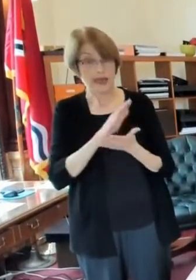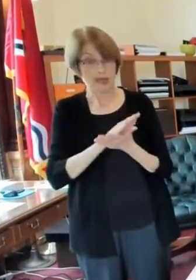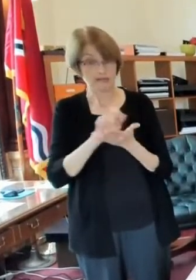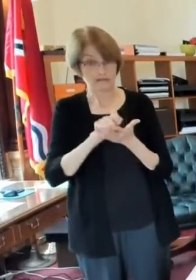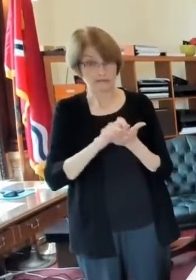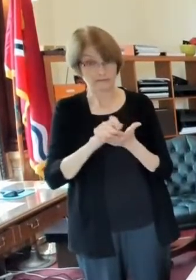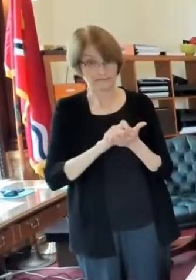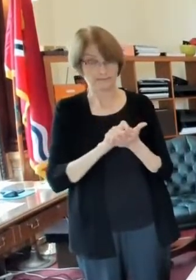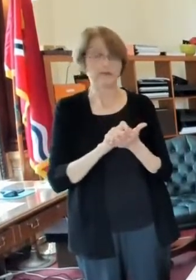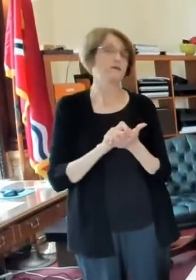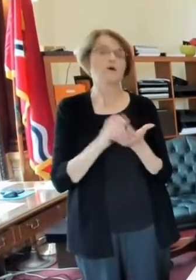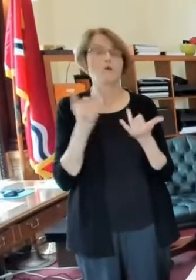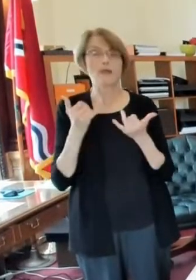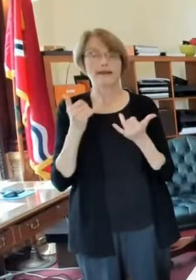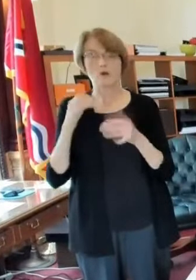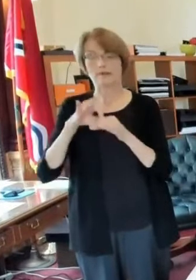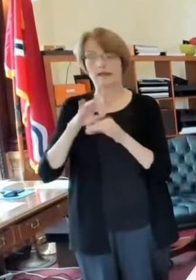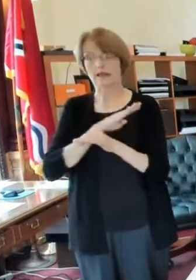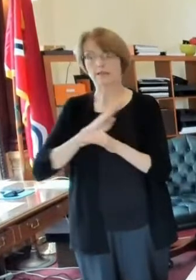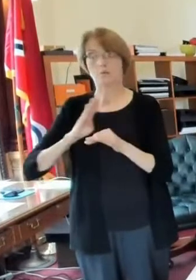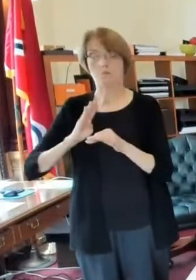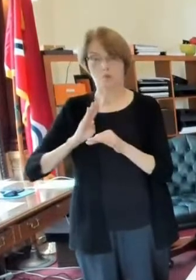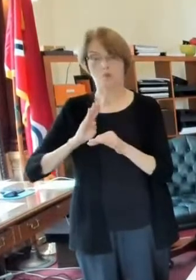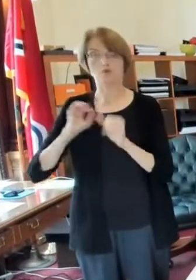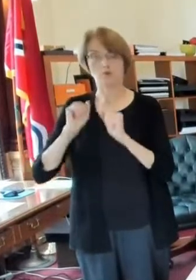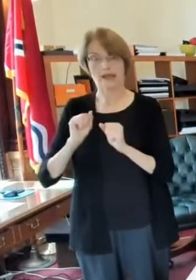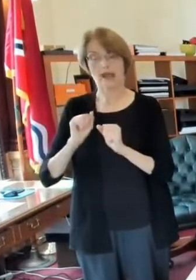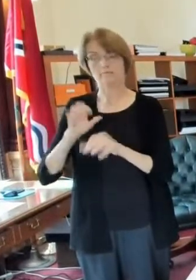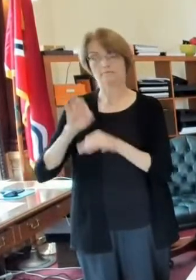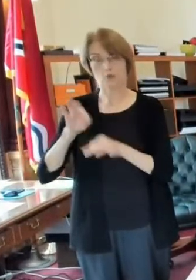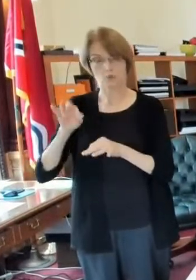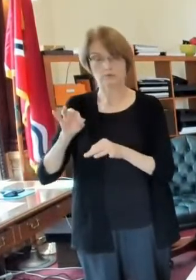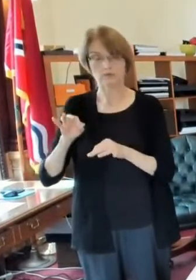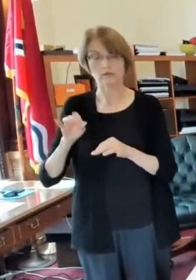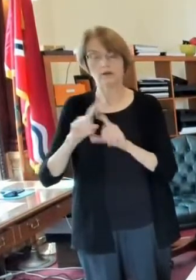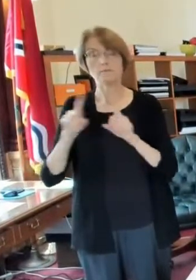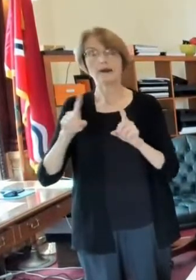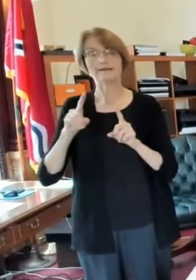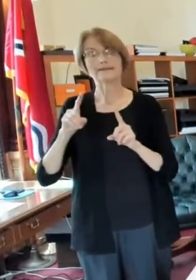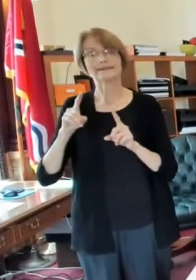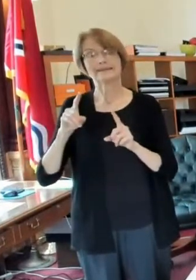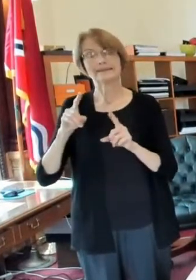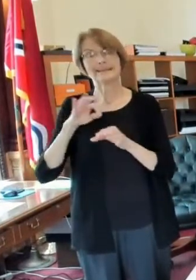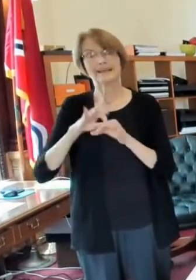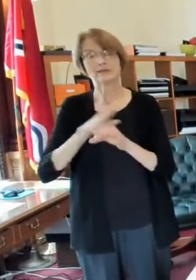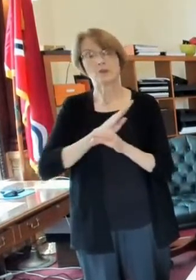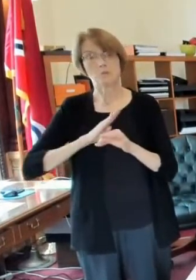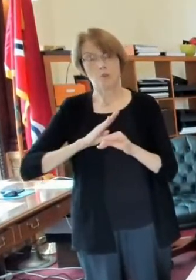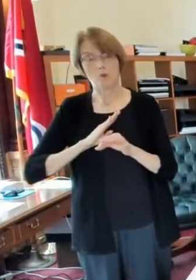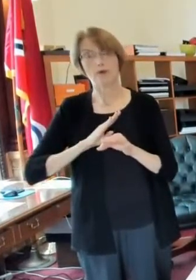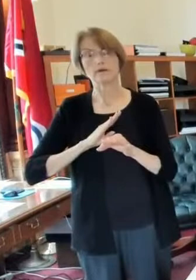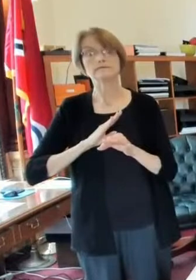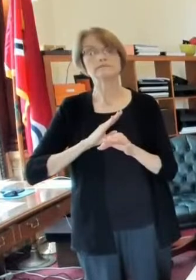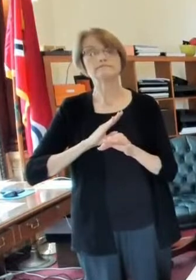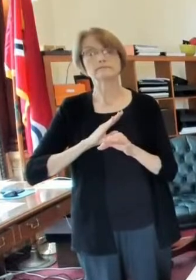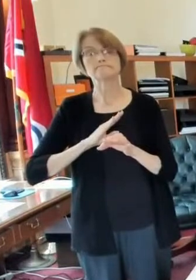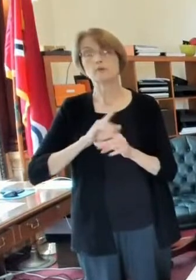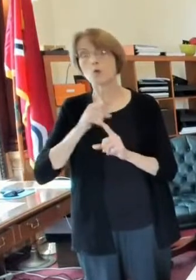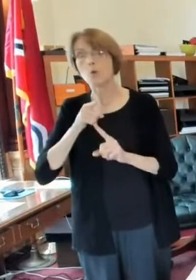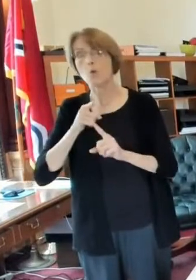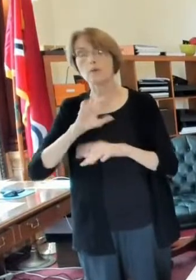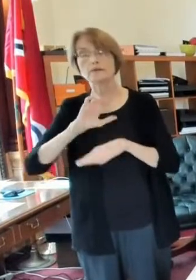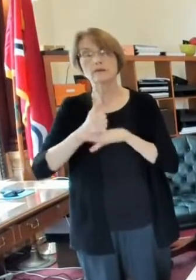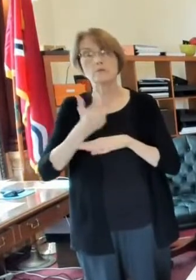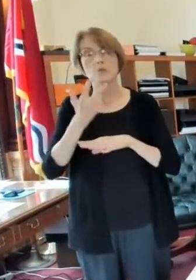now at the election board but the election board is seeking probably three other locations that you would be able to go to and